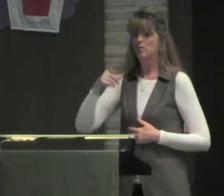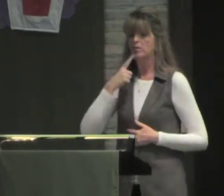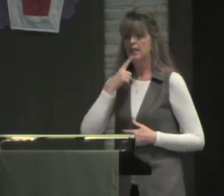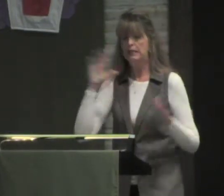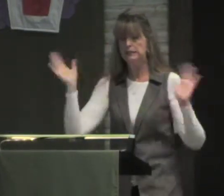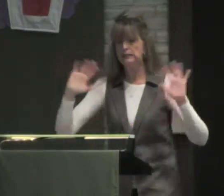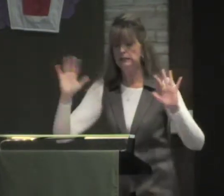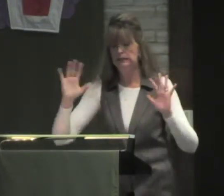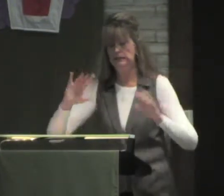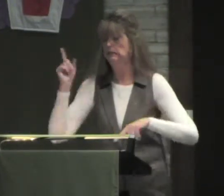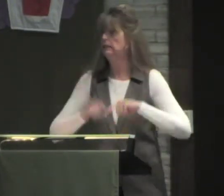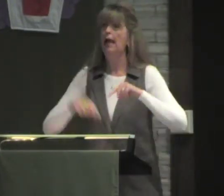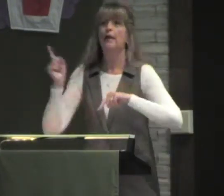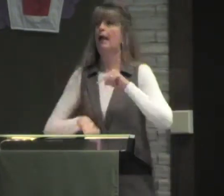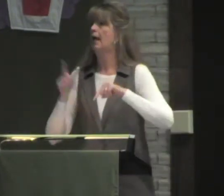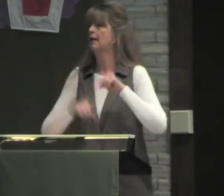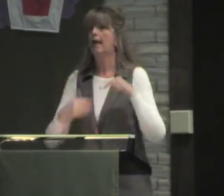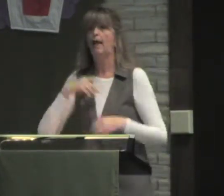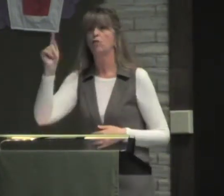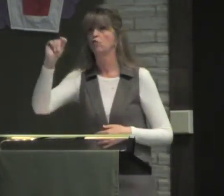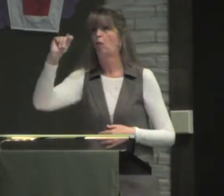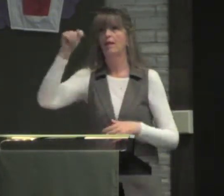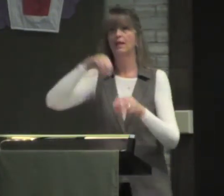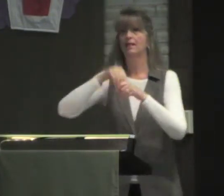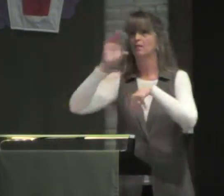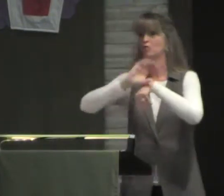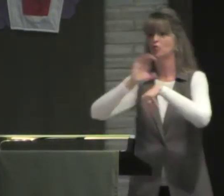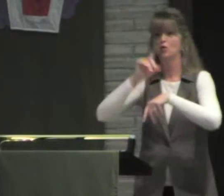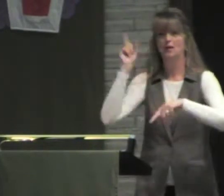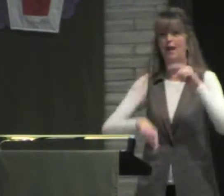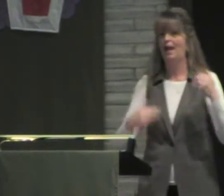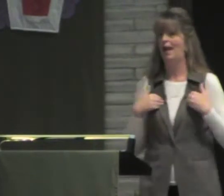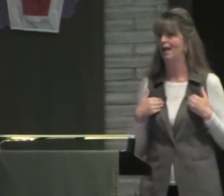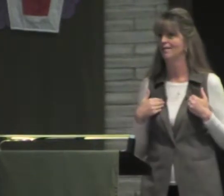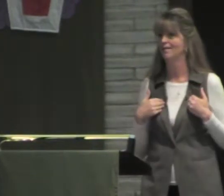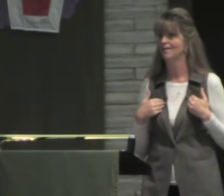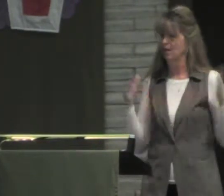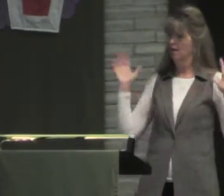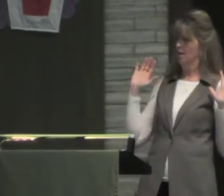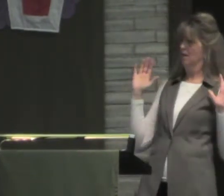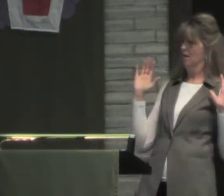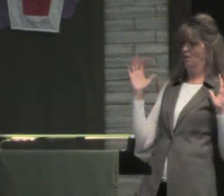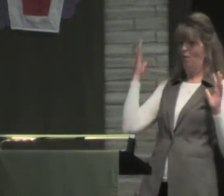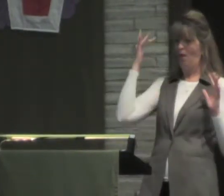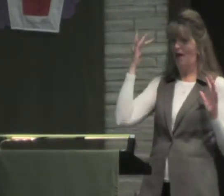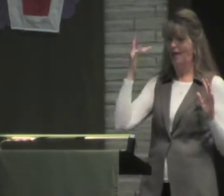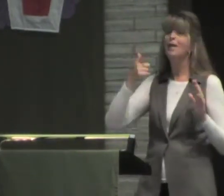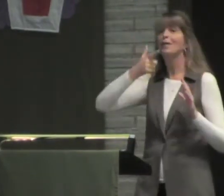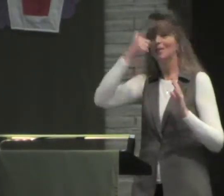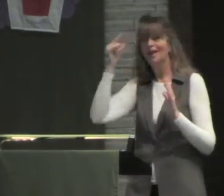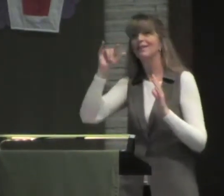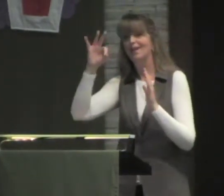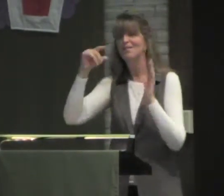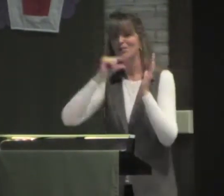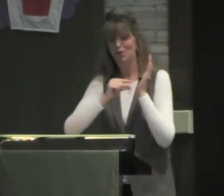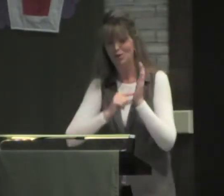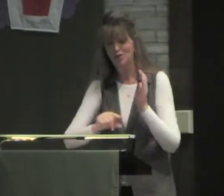But some pastors didn't want that and say, oh no, we're not able to do that. We cannot have toilets inside the church because